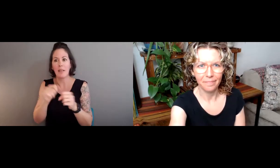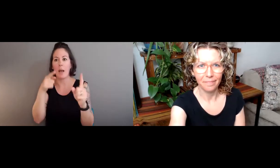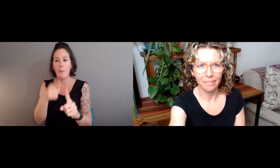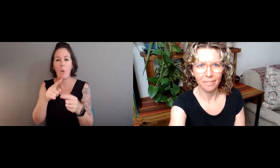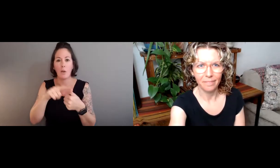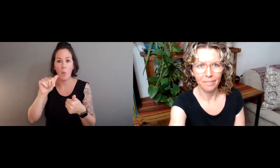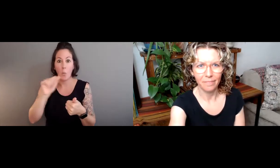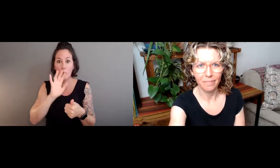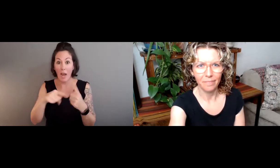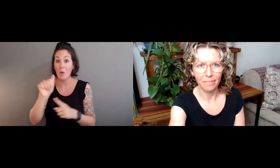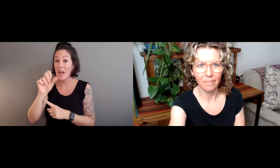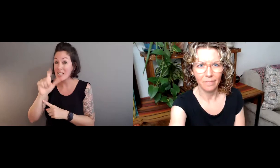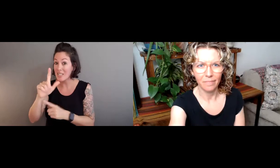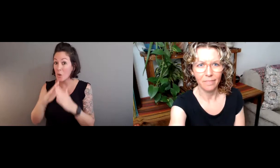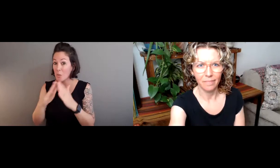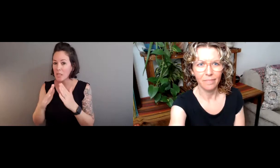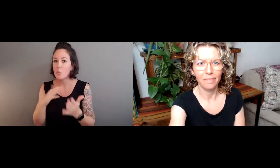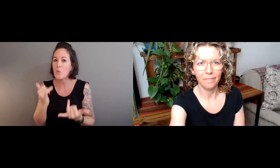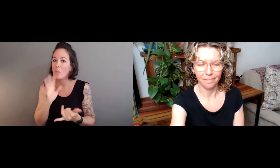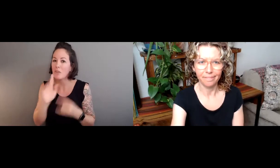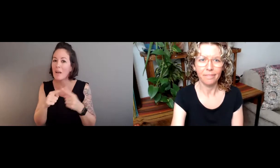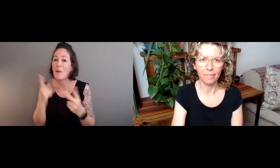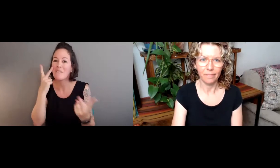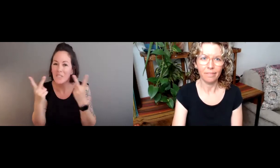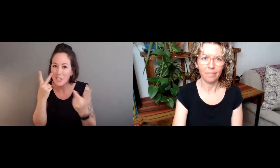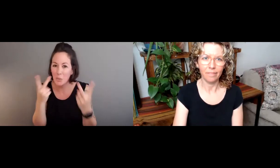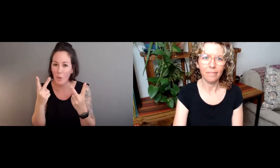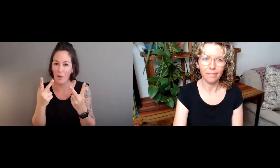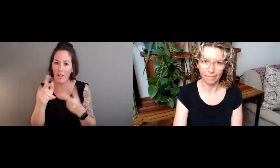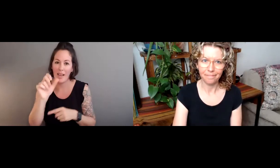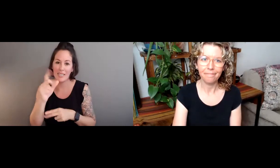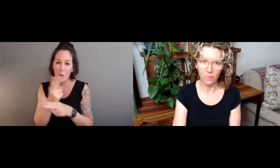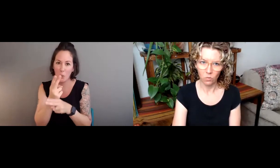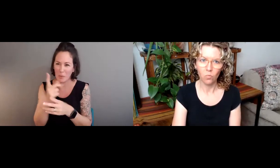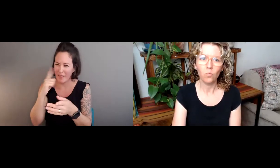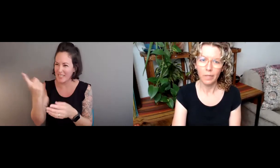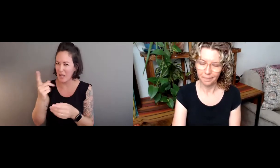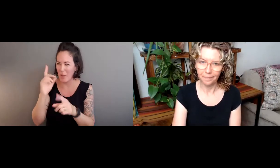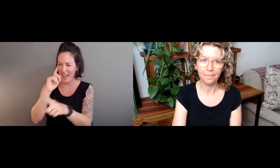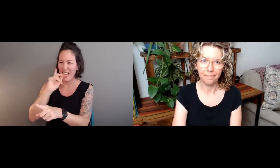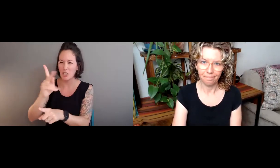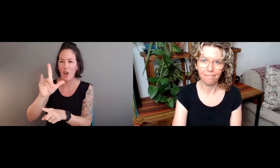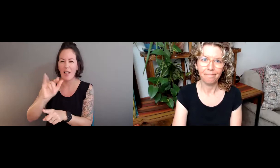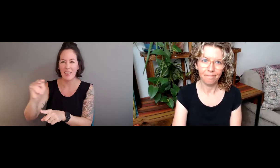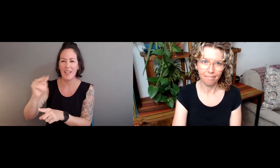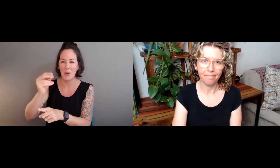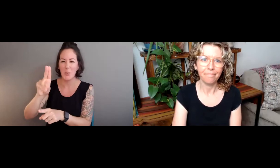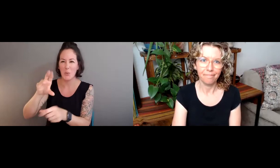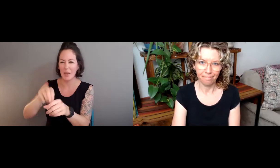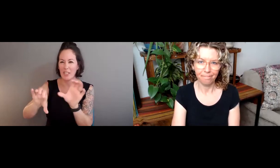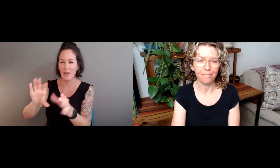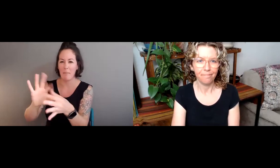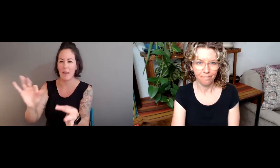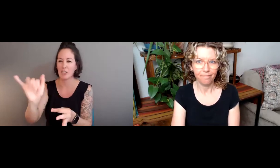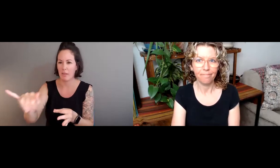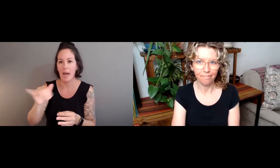Related to that point, when we're talking about ASL communities, we're also talking about visual ASL use.